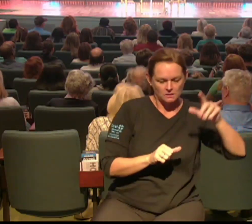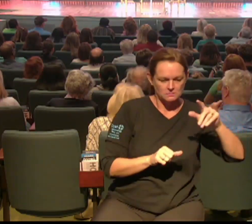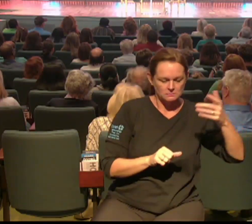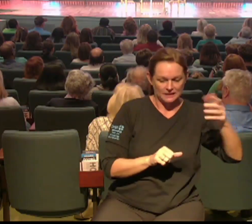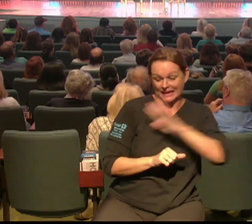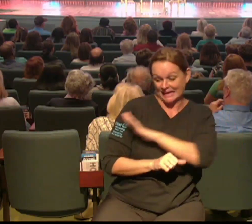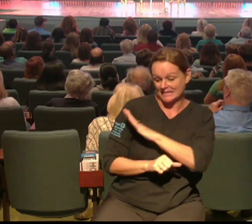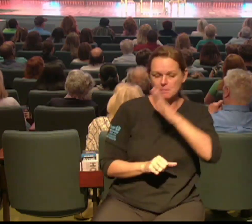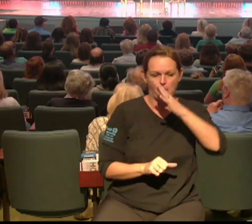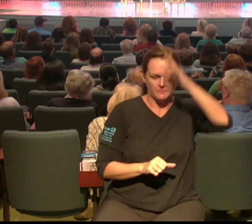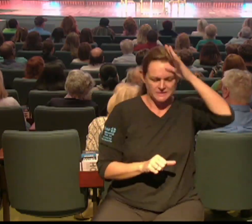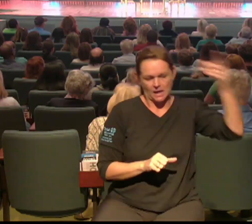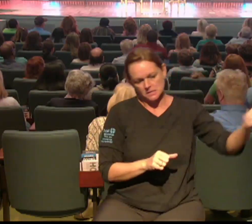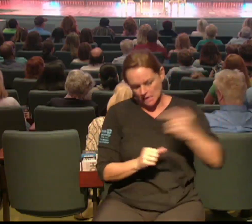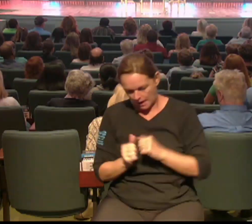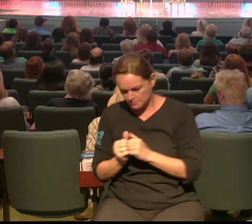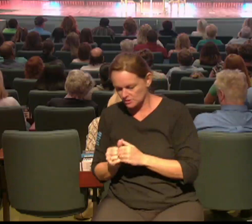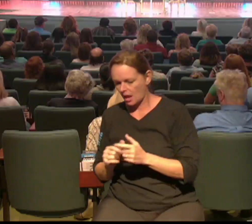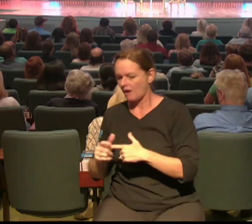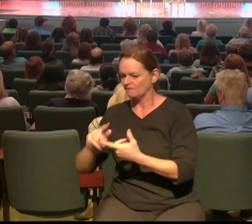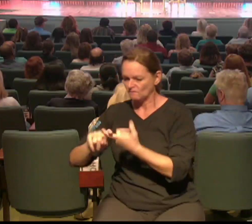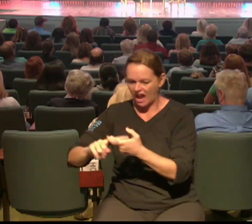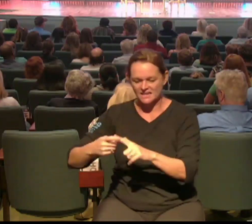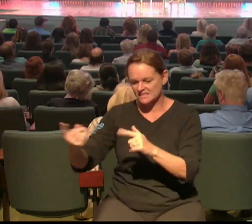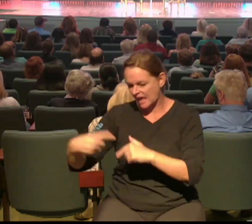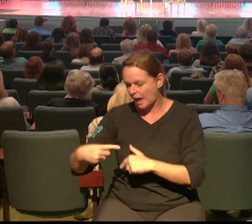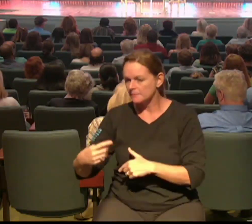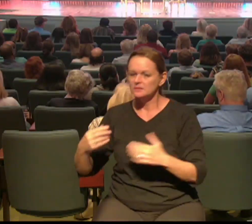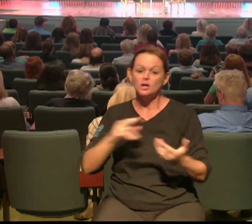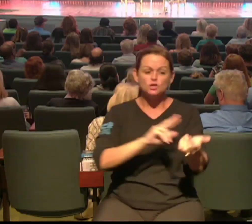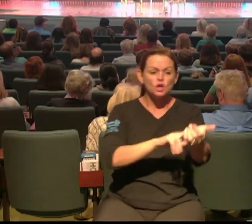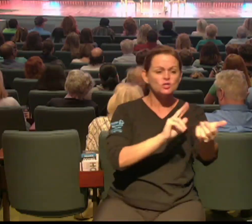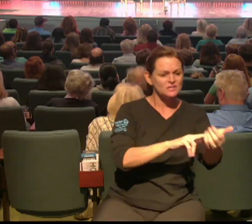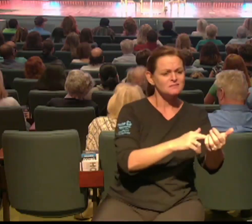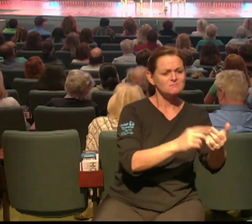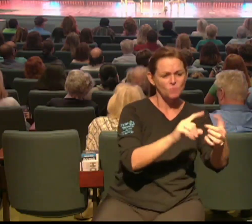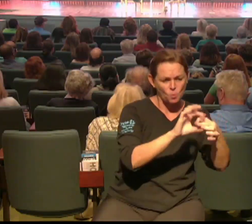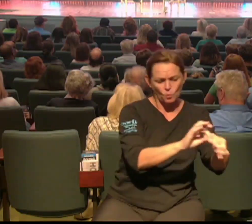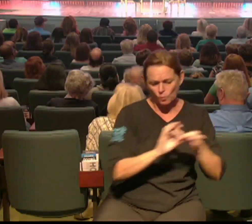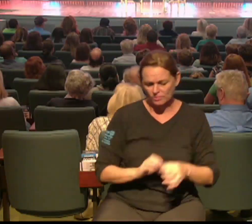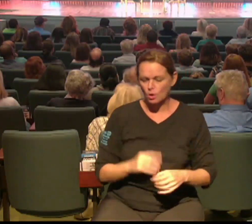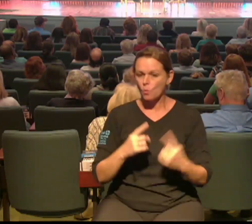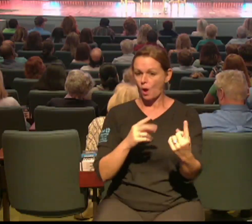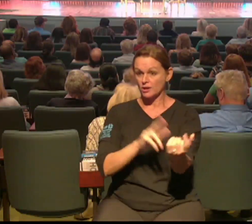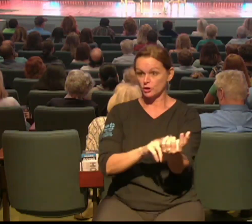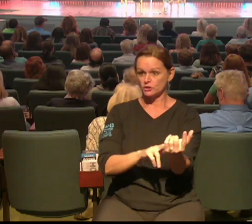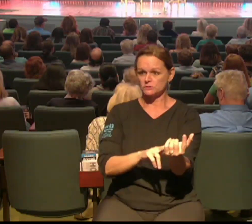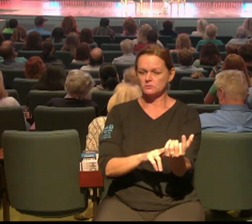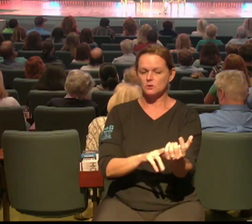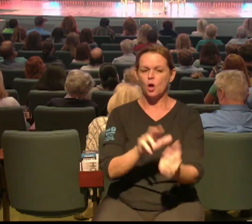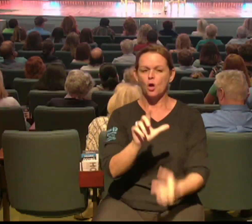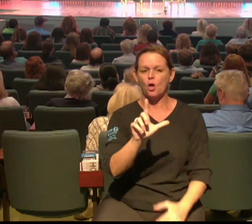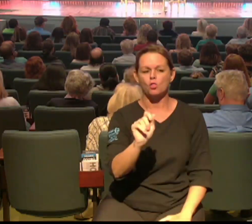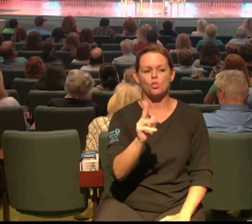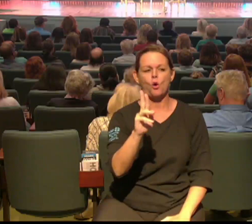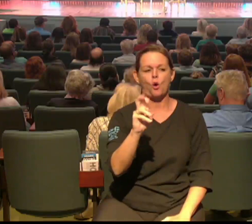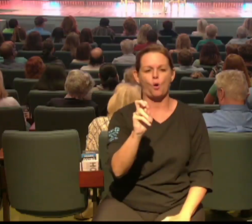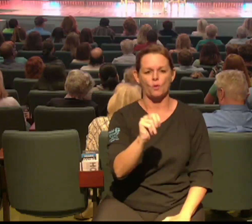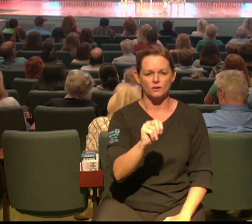and so while we were there we started to build a relationship with some of the nurses and one of the nurses name was Lauren and and we specifically just tried to build